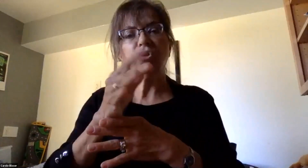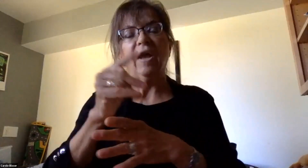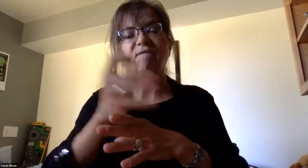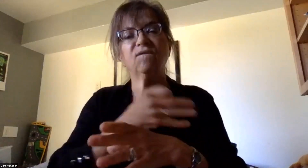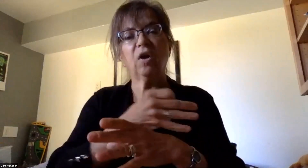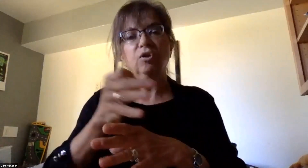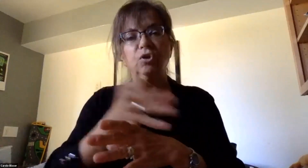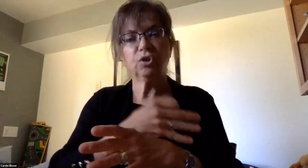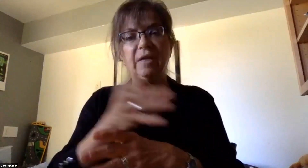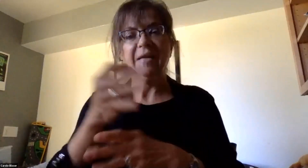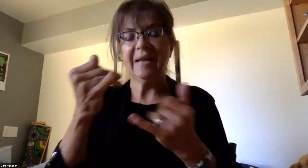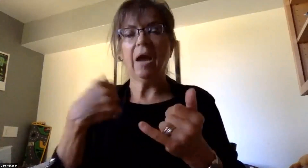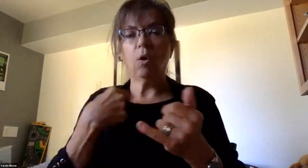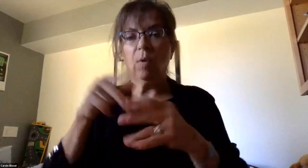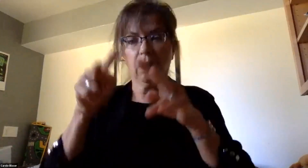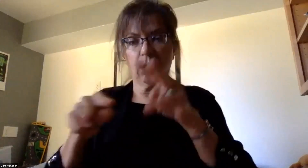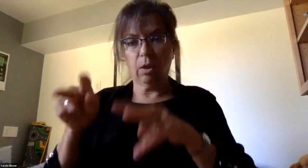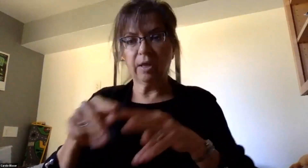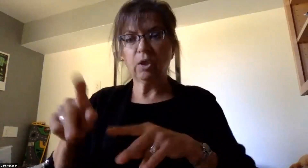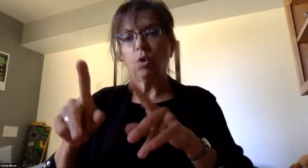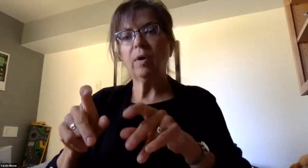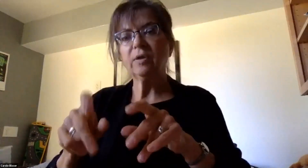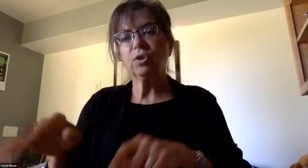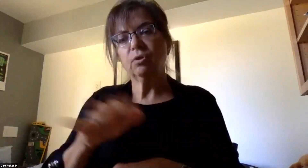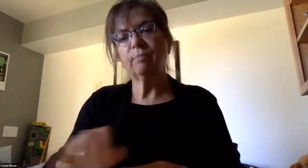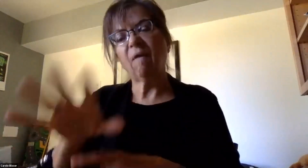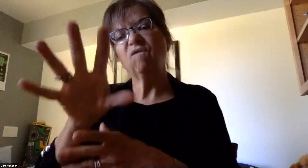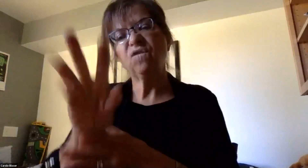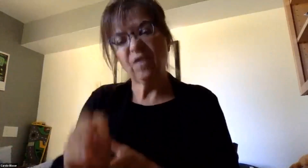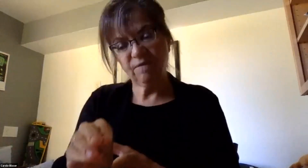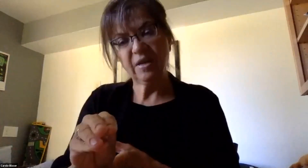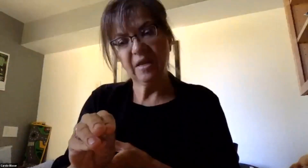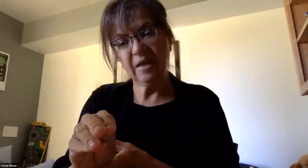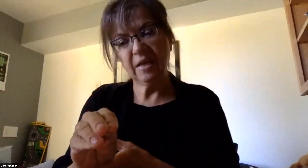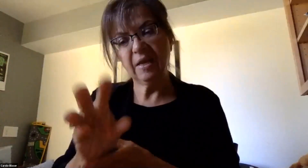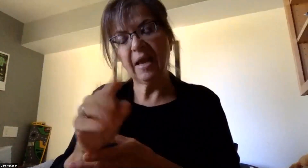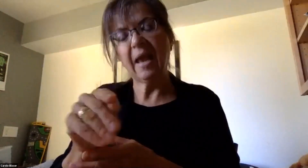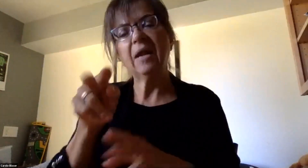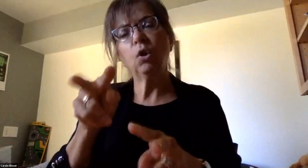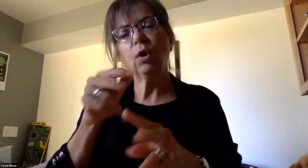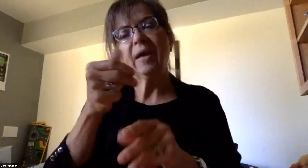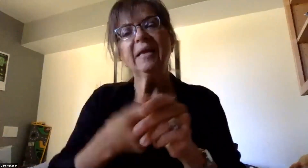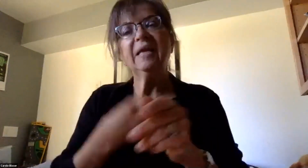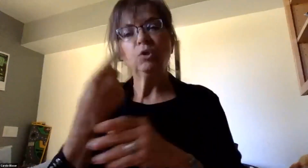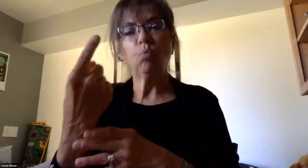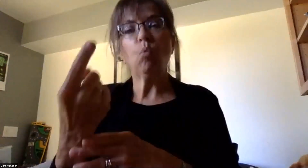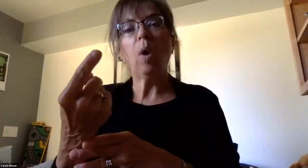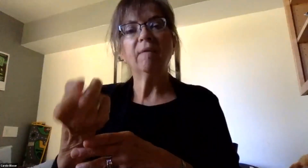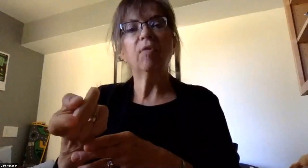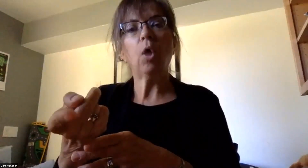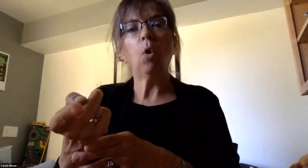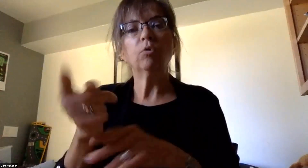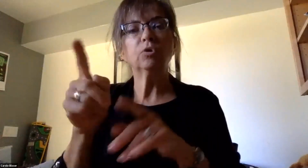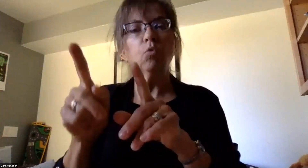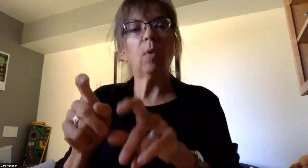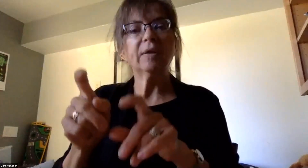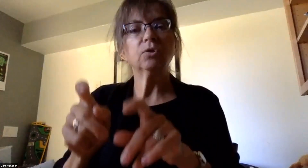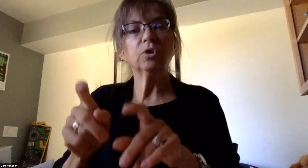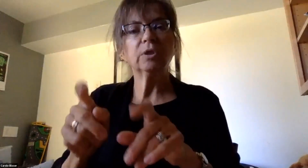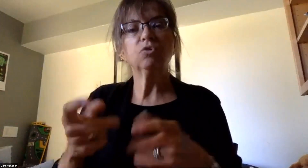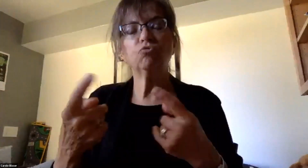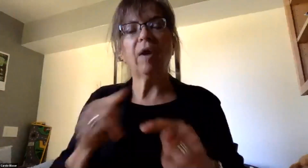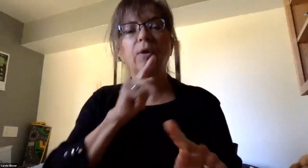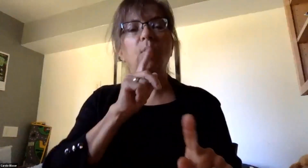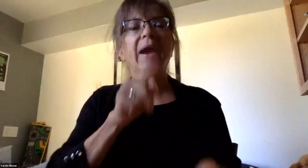down our questions. It looks like we have roughly 50 right now to take a look at each one of those questions and try to